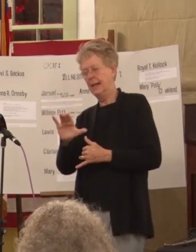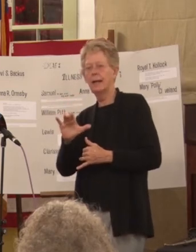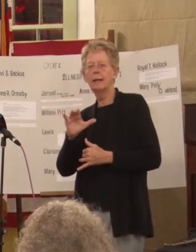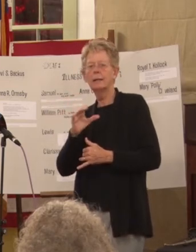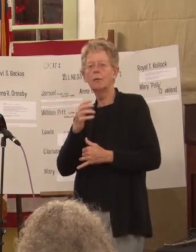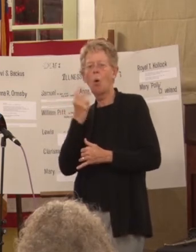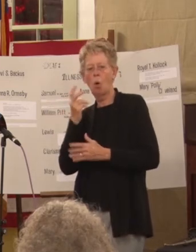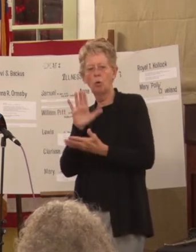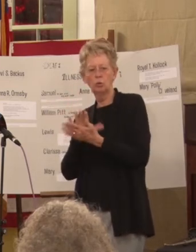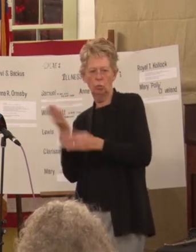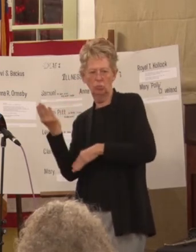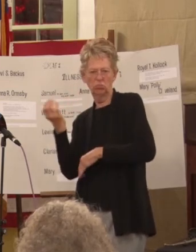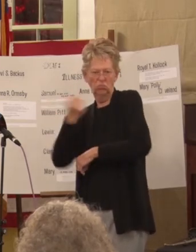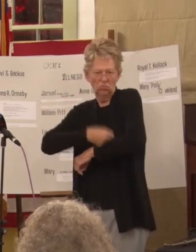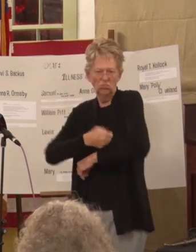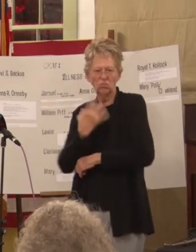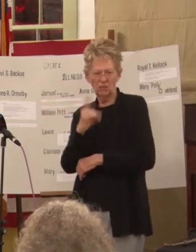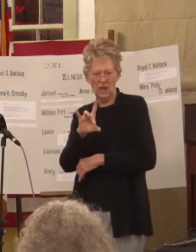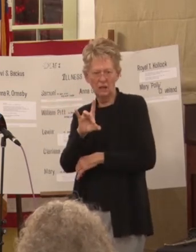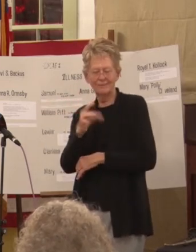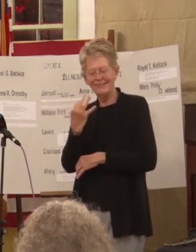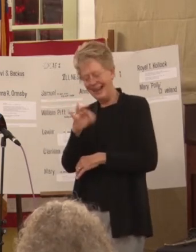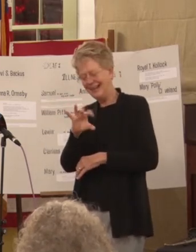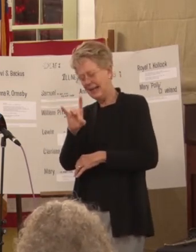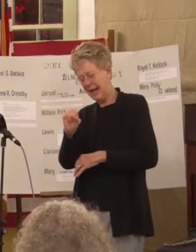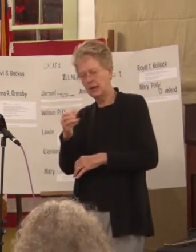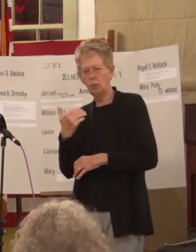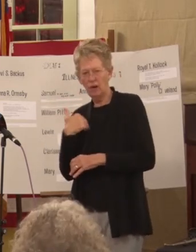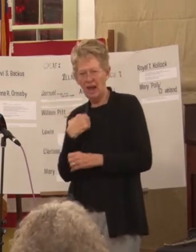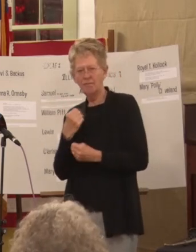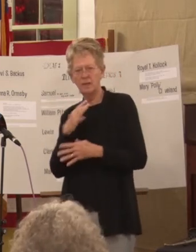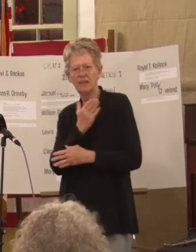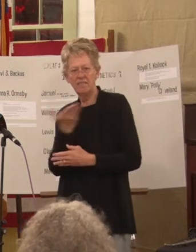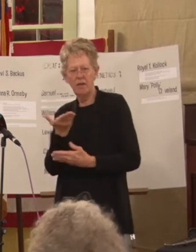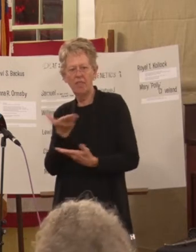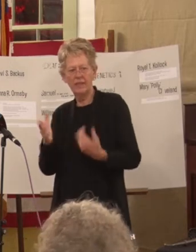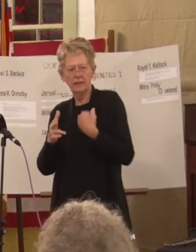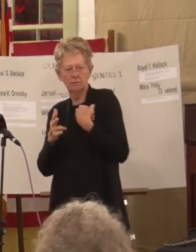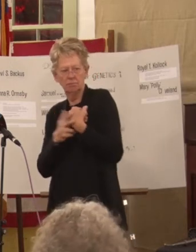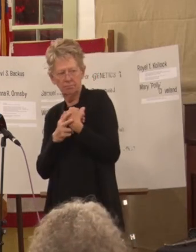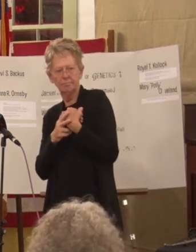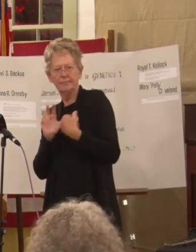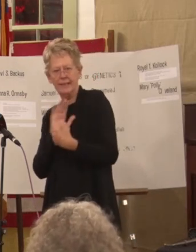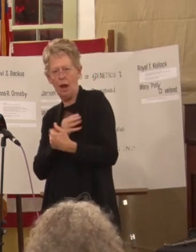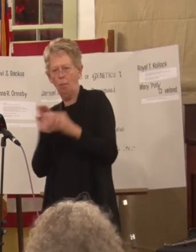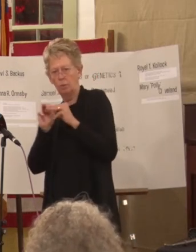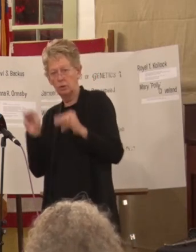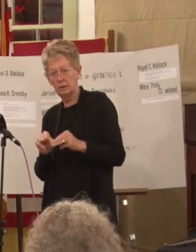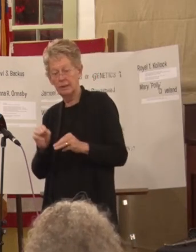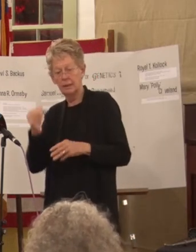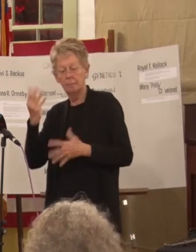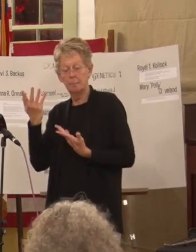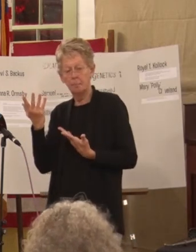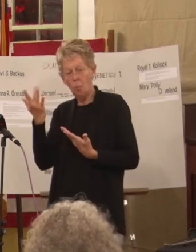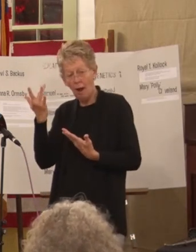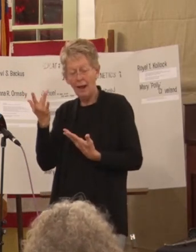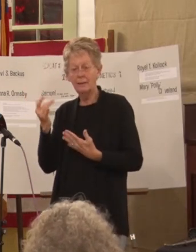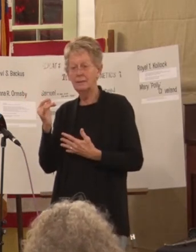we have quite a bit of their archive housed in our museum because at the end of the day if you take off your